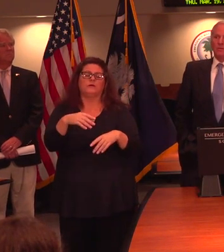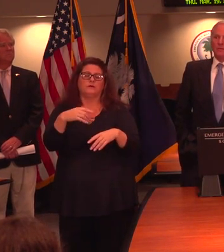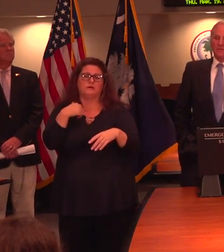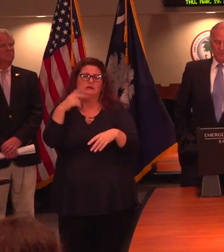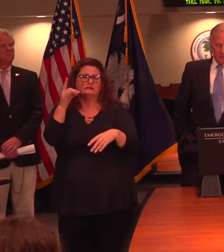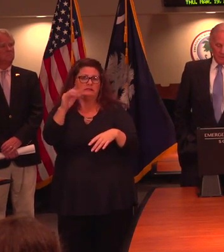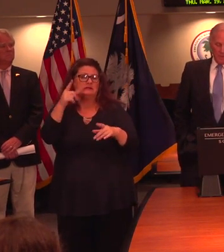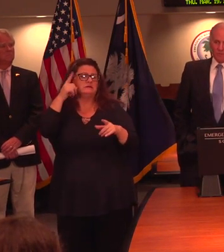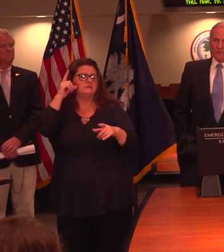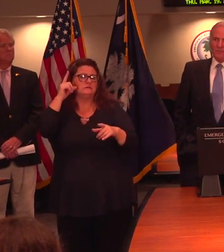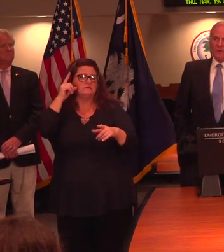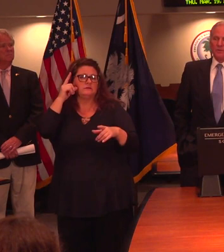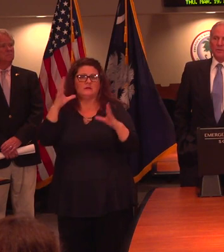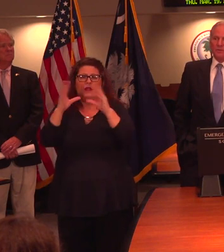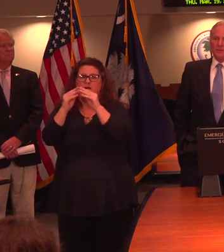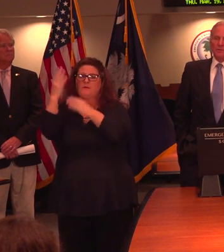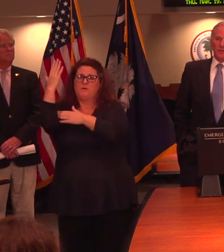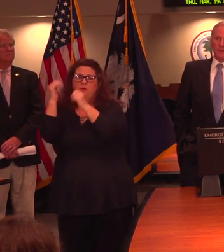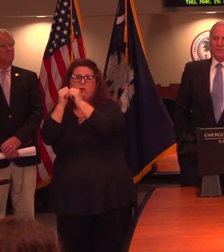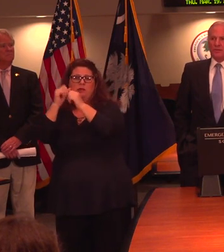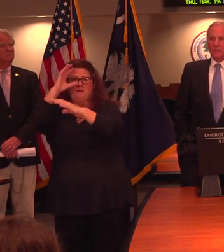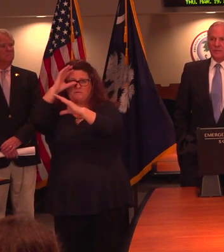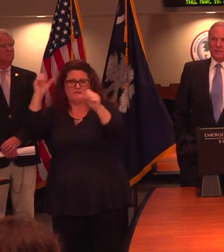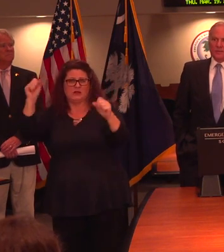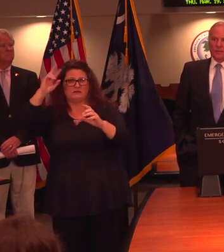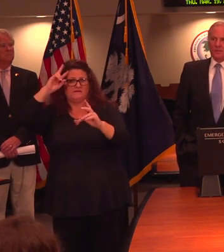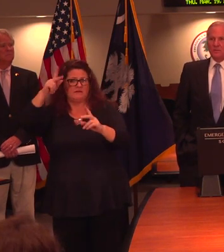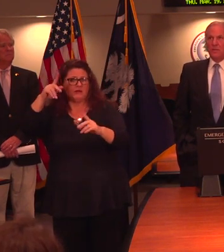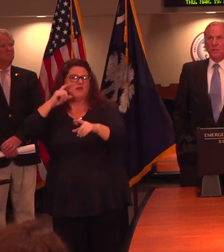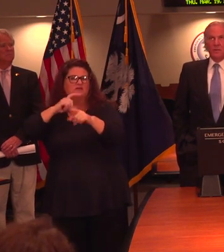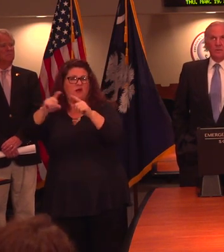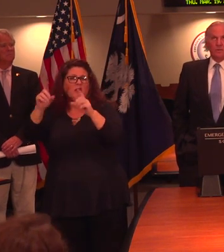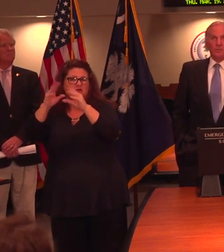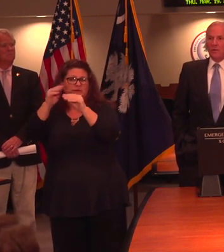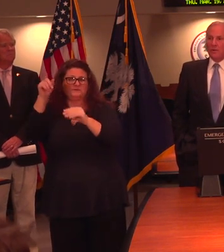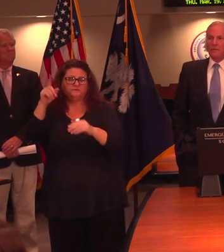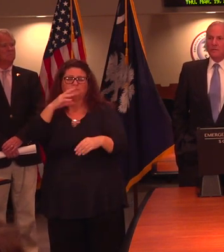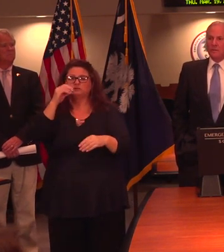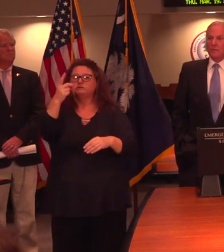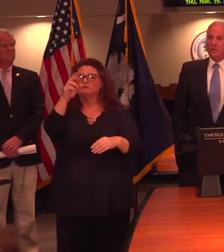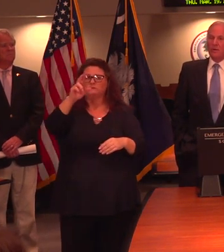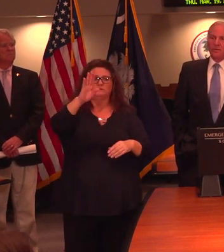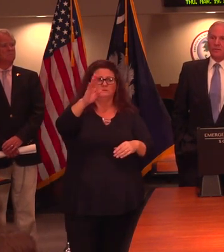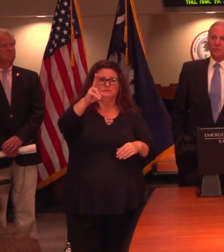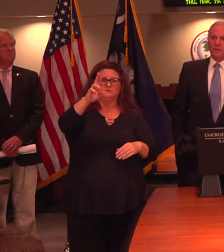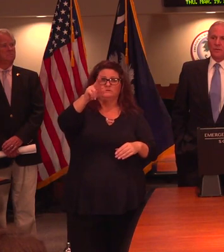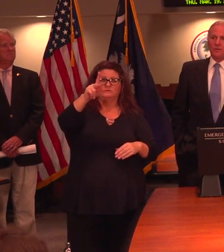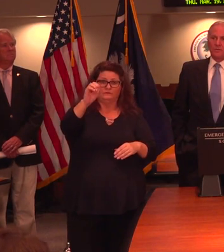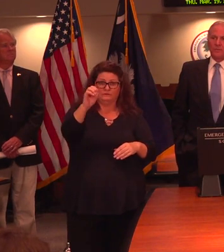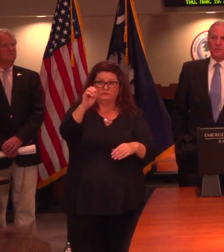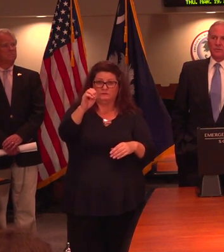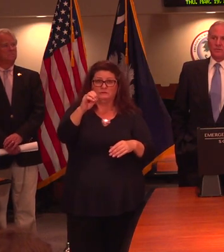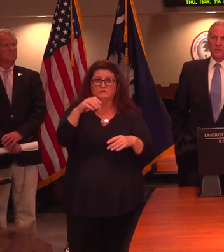the conference this morning with the president, the vice president and Dr. Burke and the others as